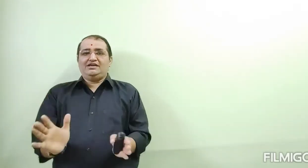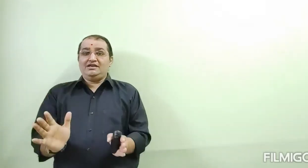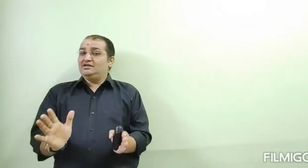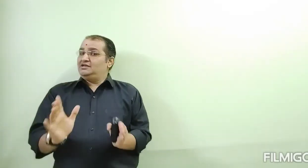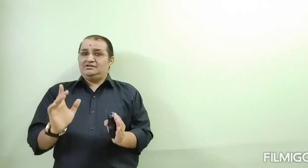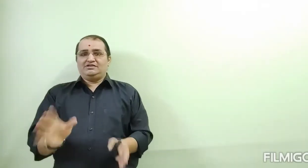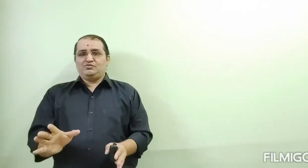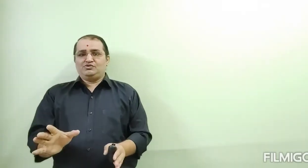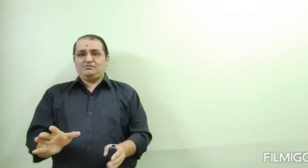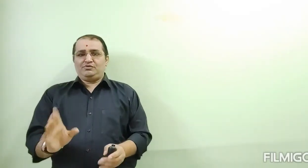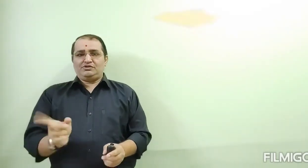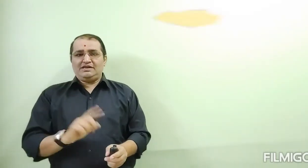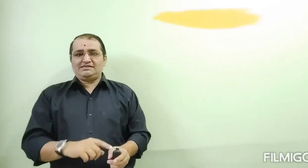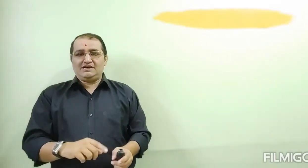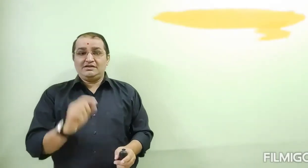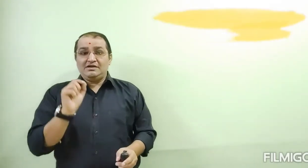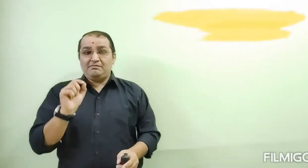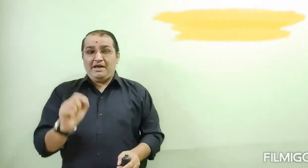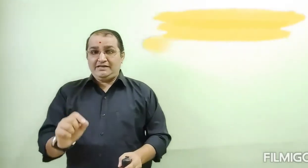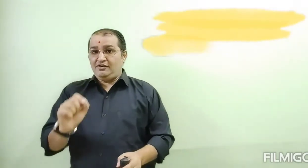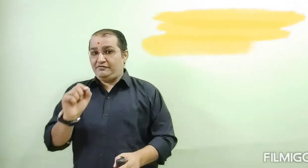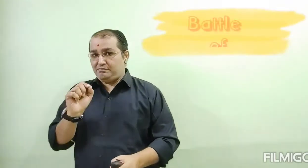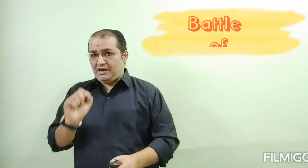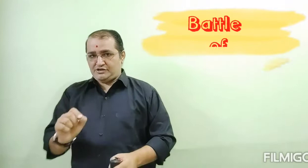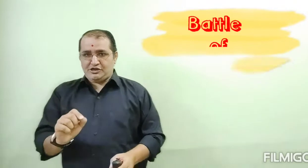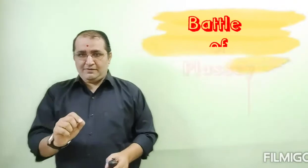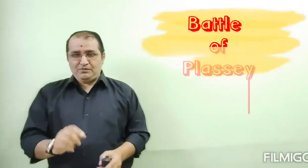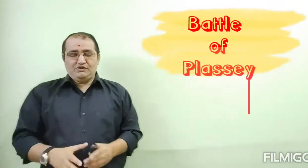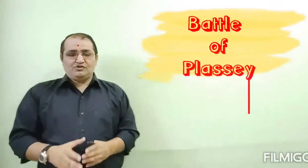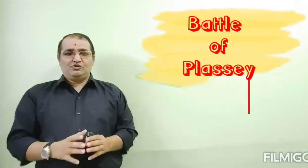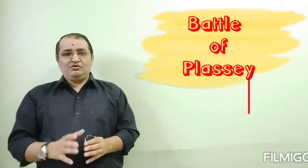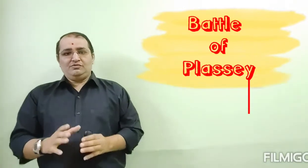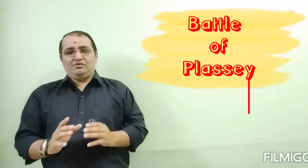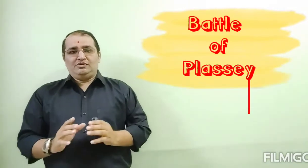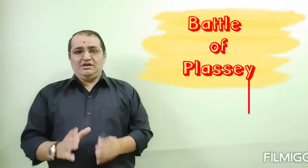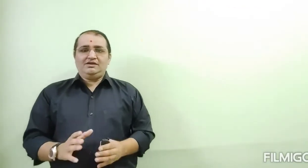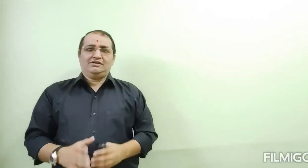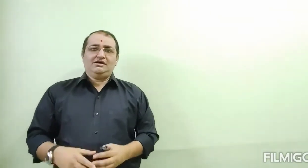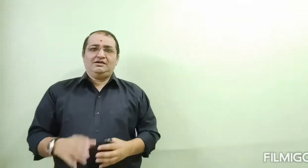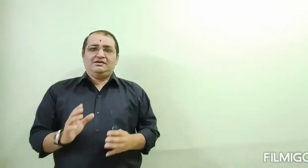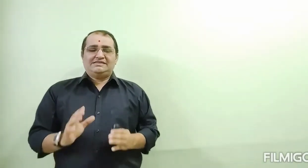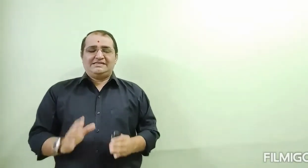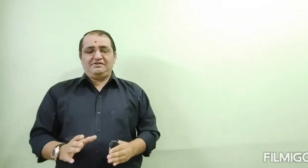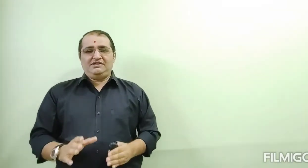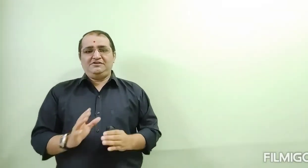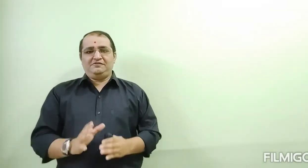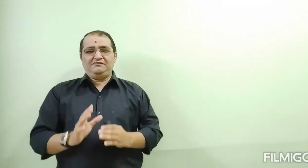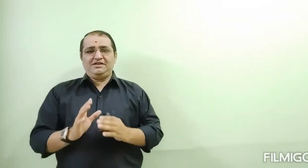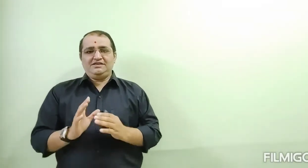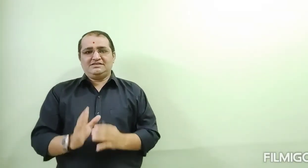That is the most important. Let's start. Battle of Lashri. So this was 1757.